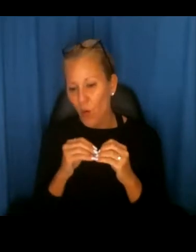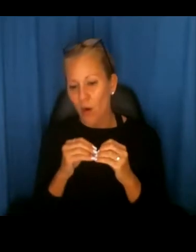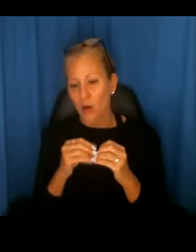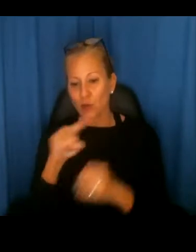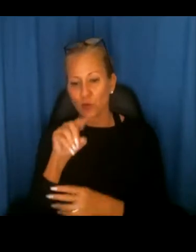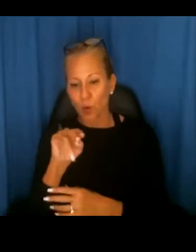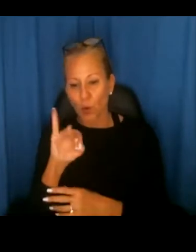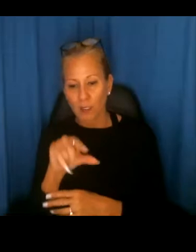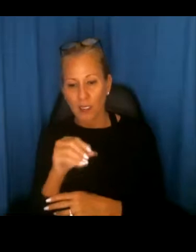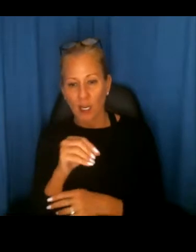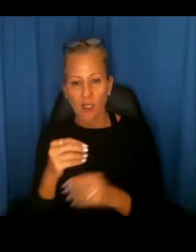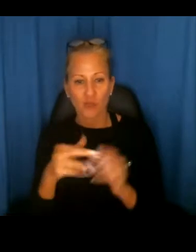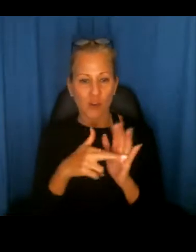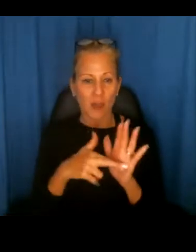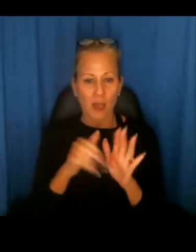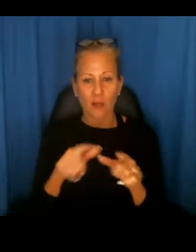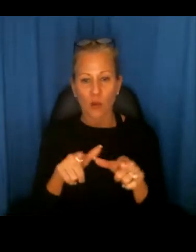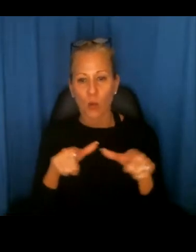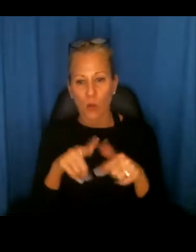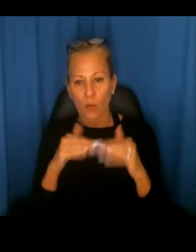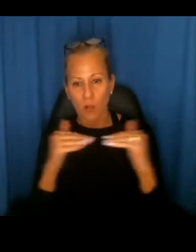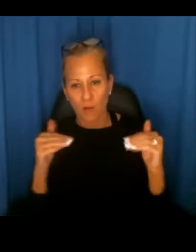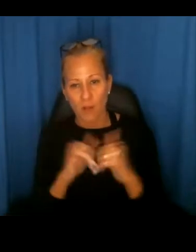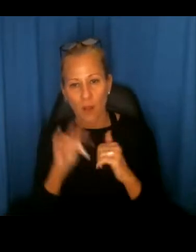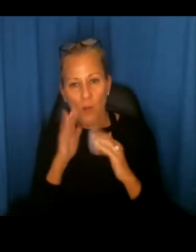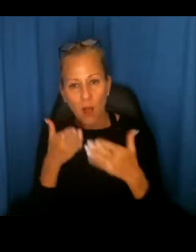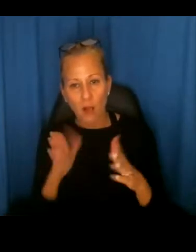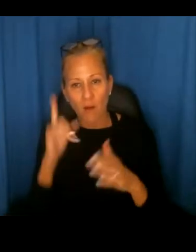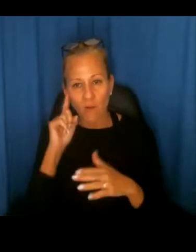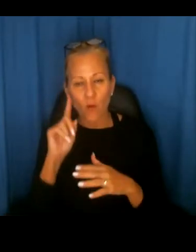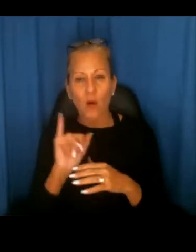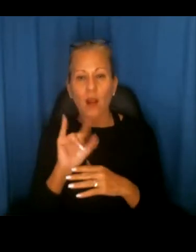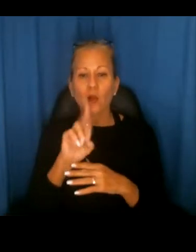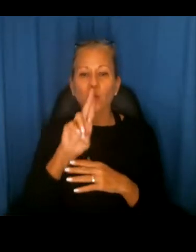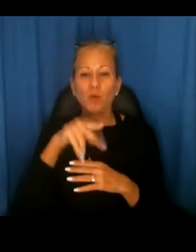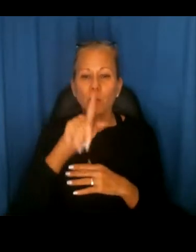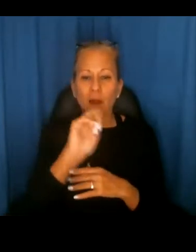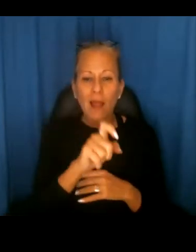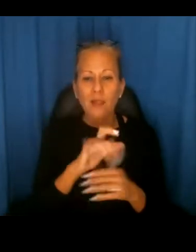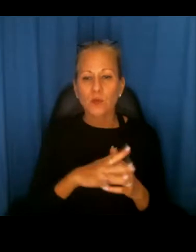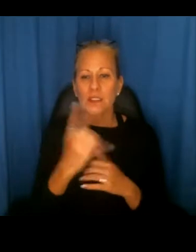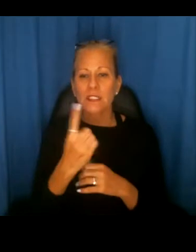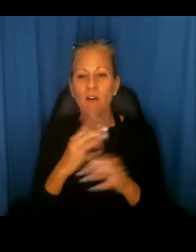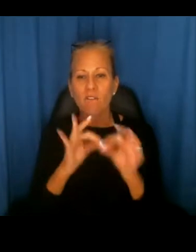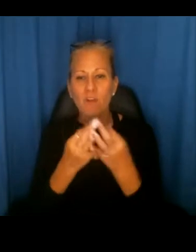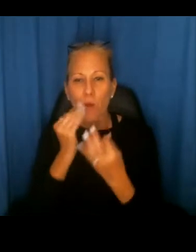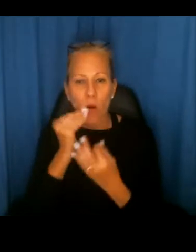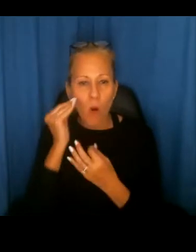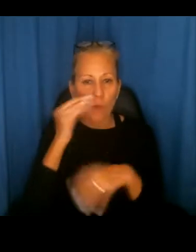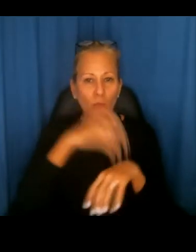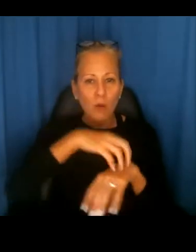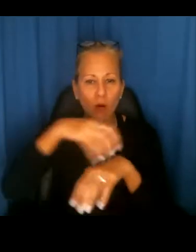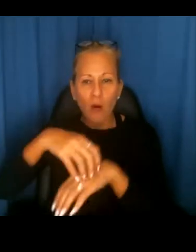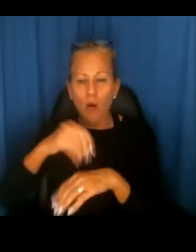and regulation at the local level that would allow for duplexes and single-family zones, uh, or other